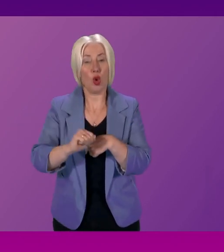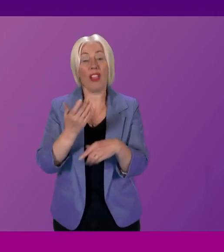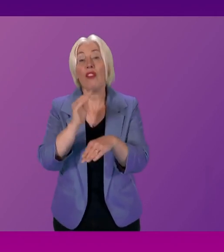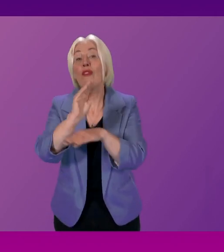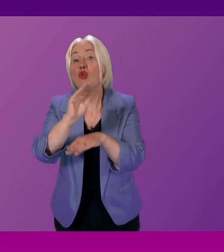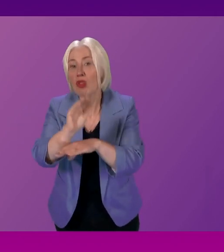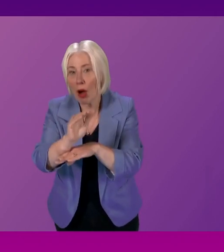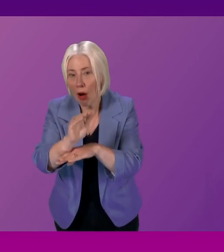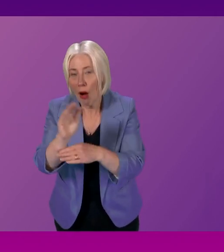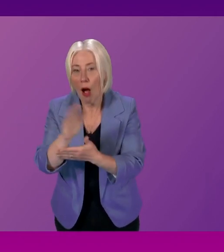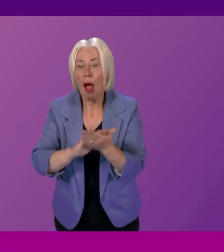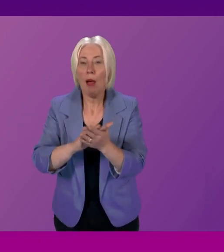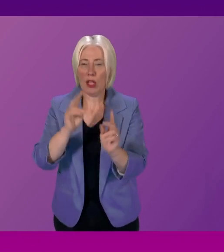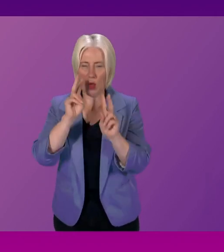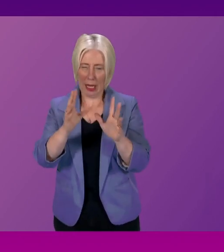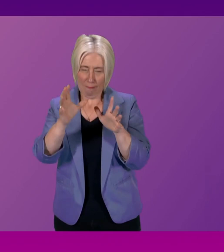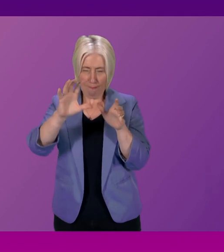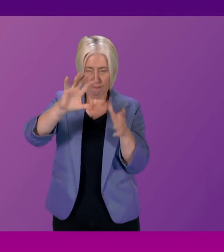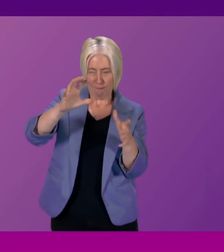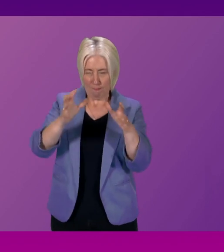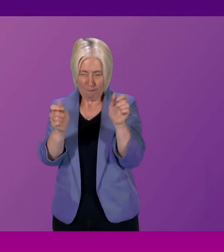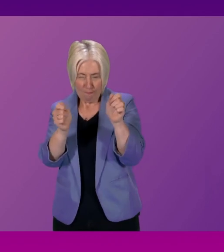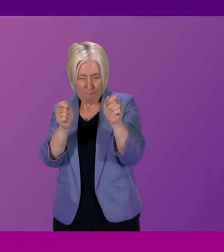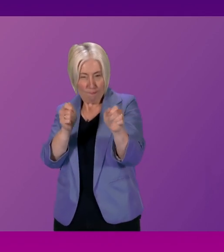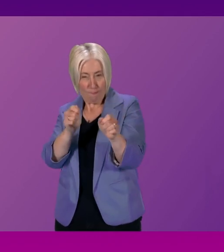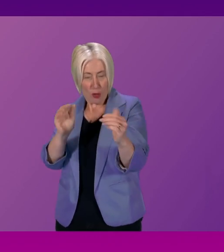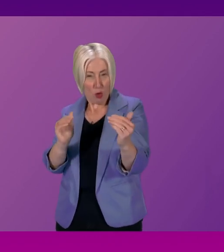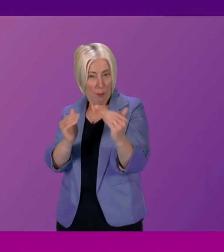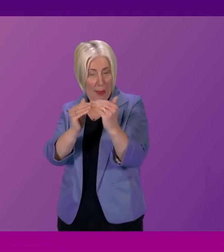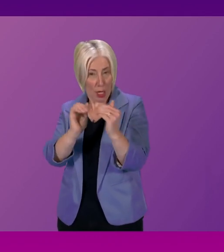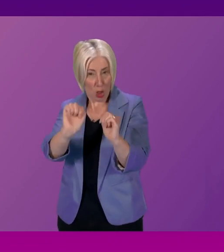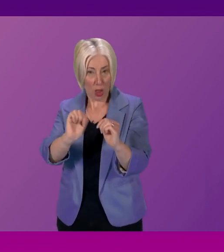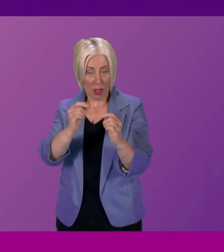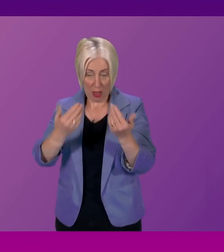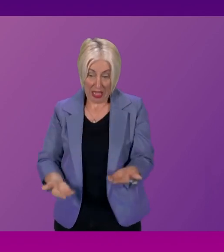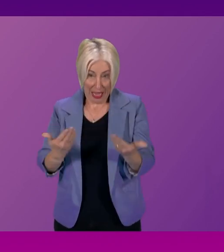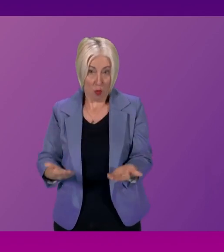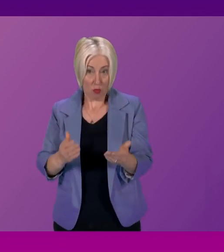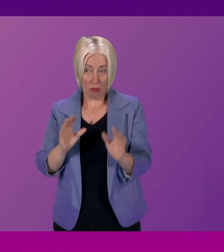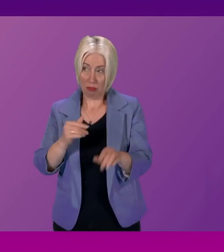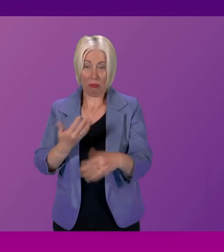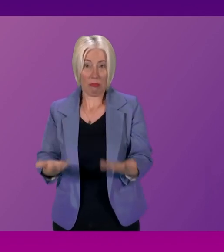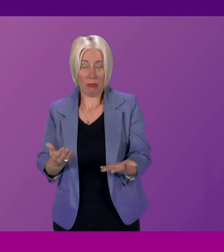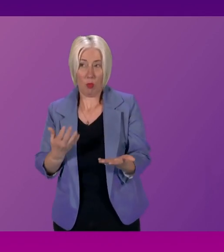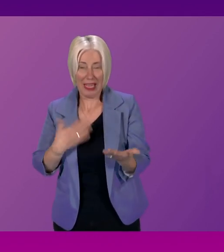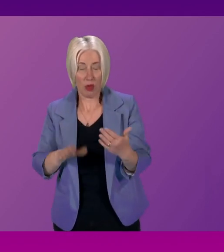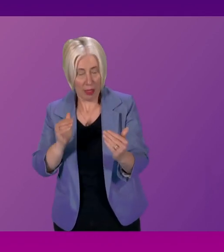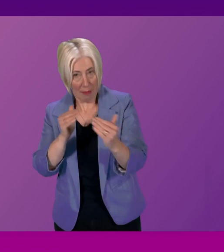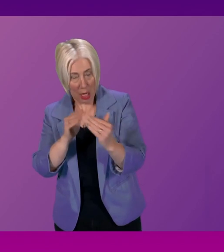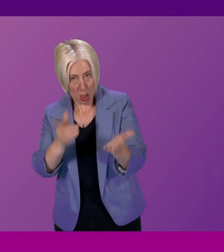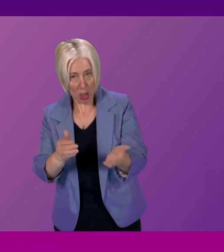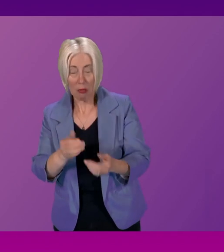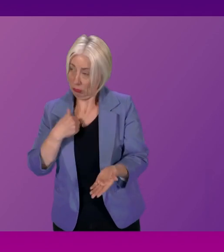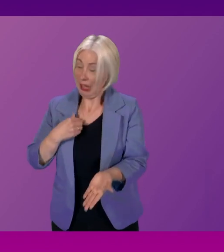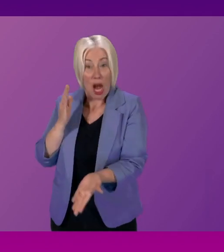opportunity to rebalance and reshape the service in a way that meets the 21st century. And I think that's absolutely right. So I trust the